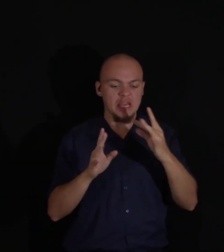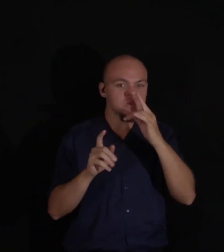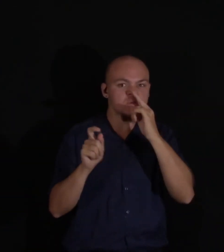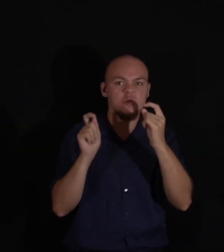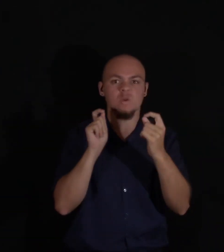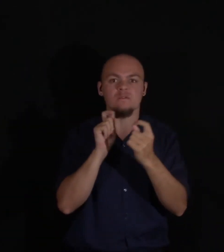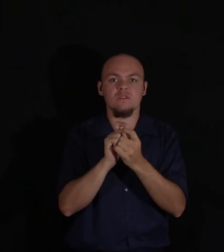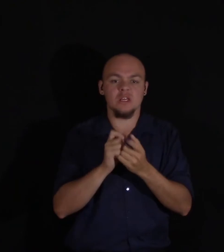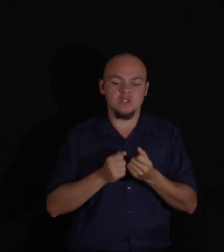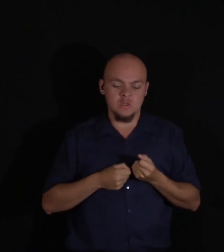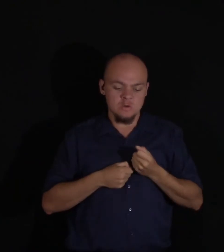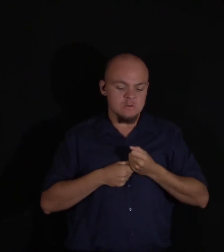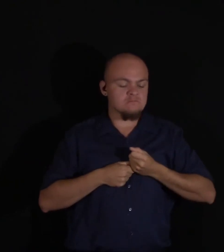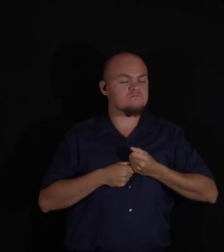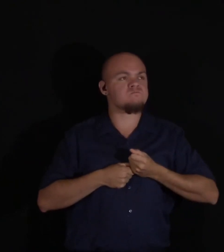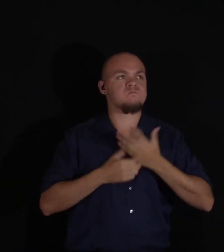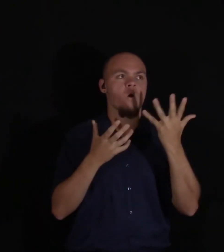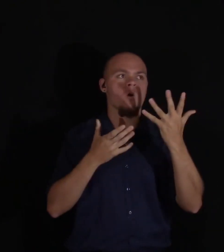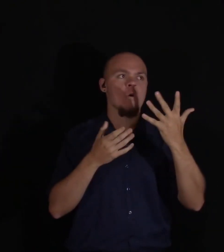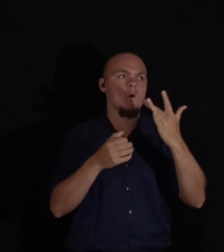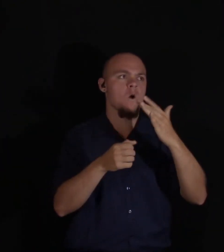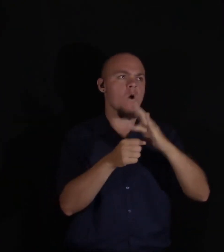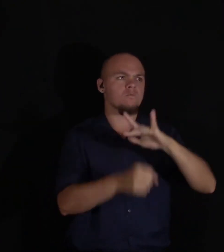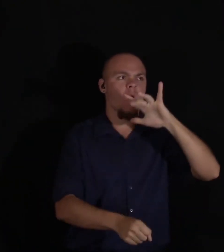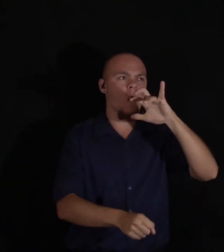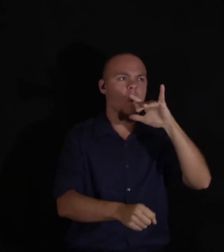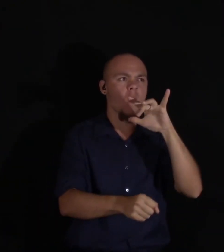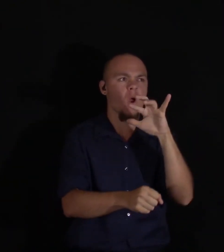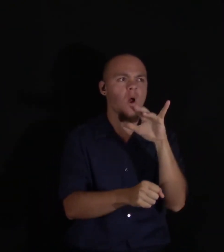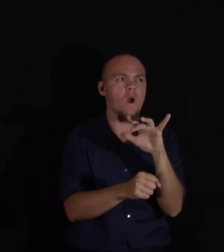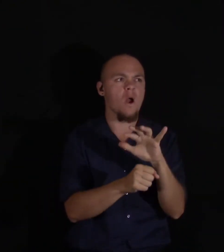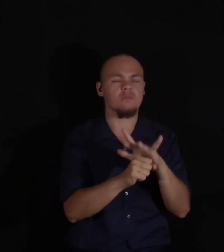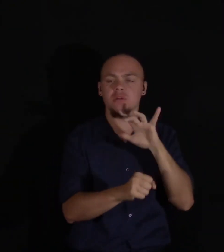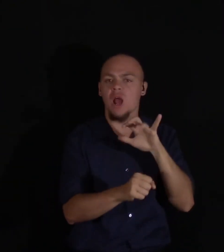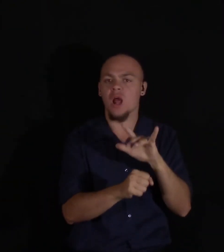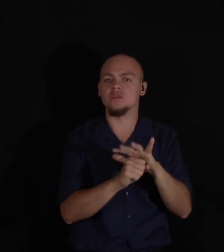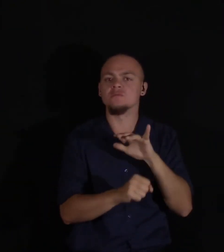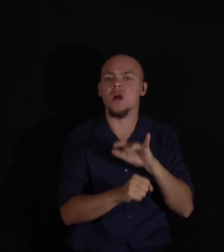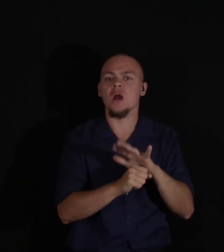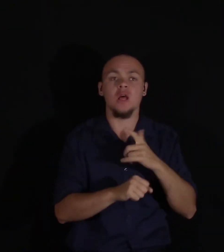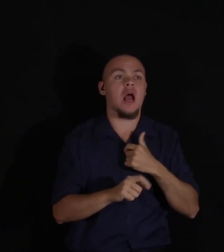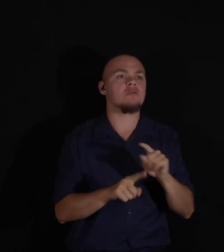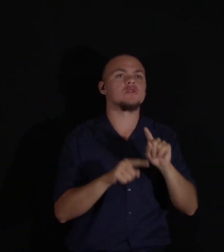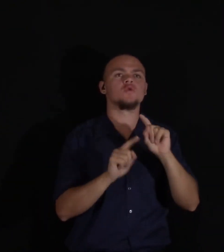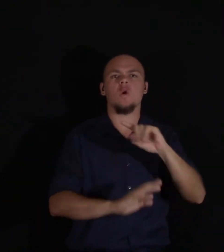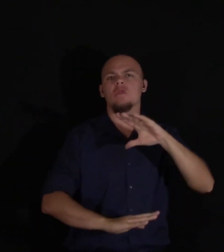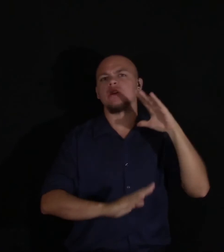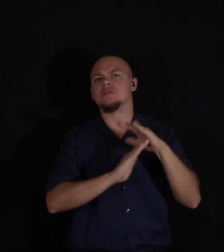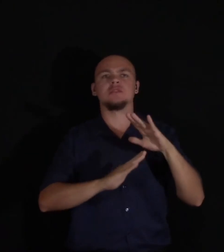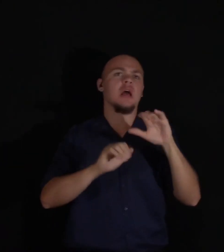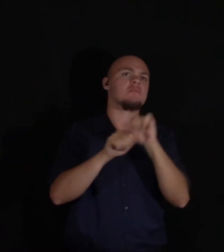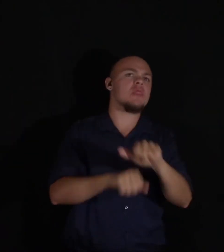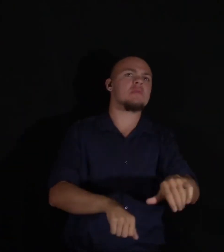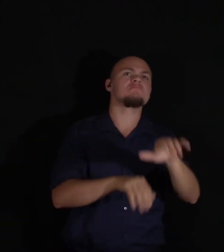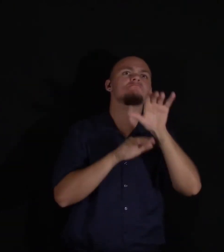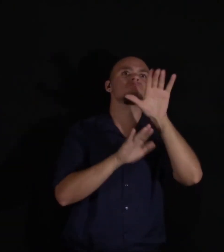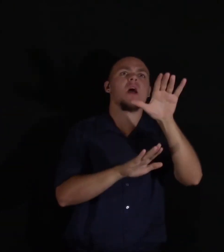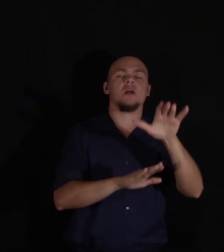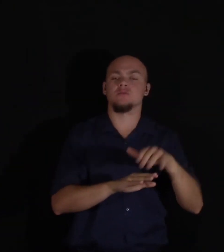all bounds of moderation. I would have made a pilgrimage to the highest peak of the Andes, could I when